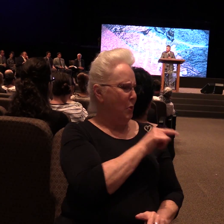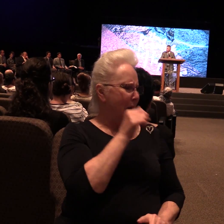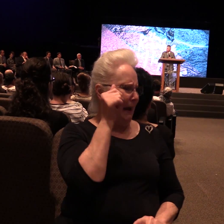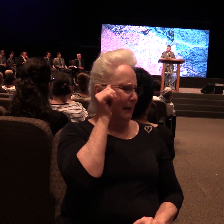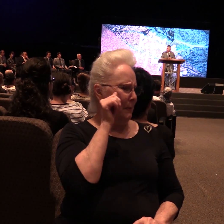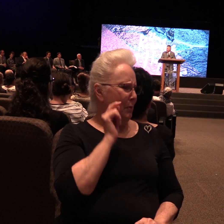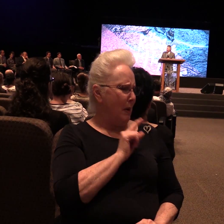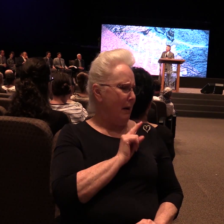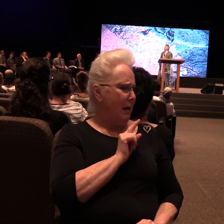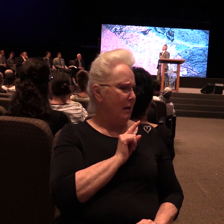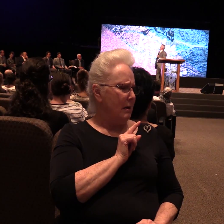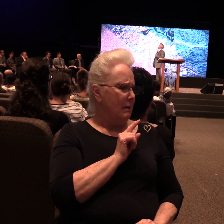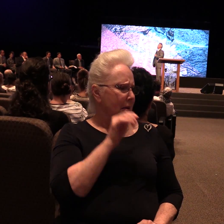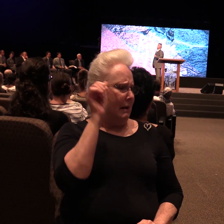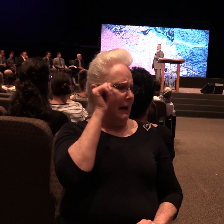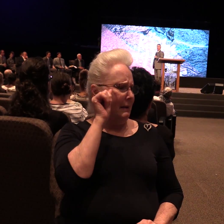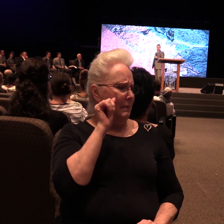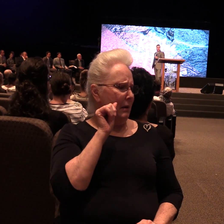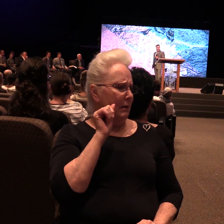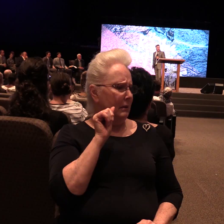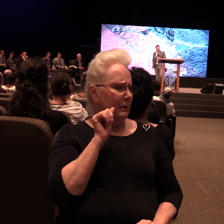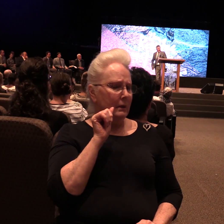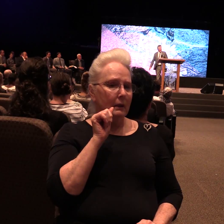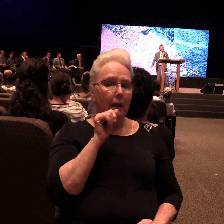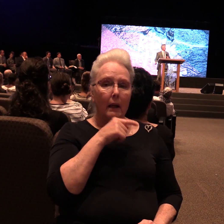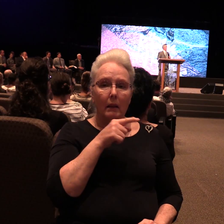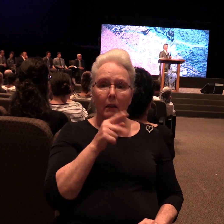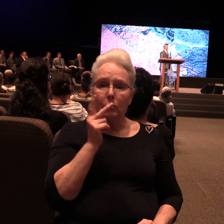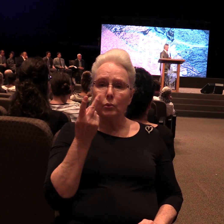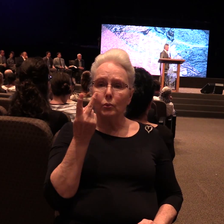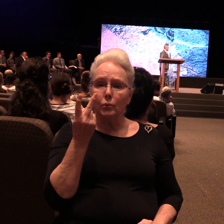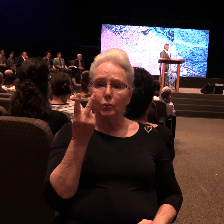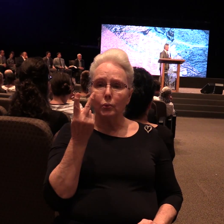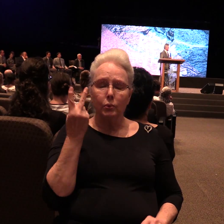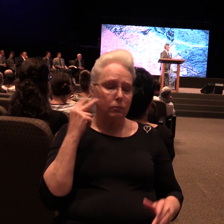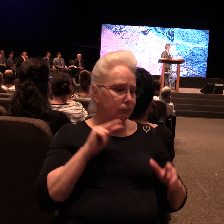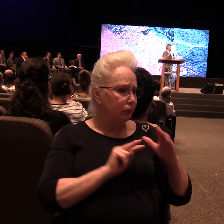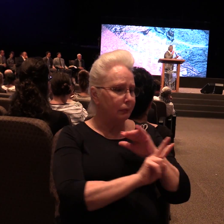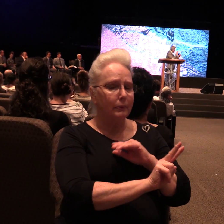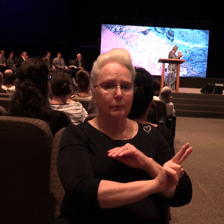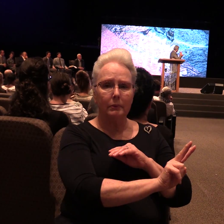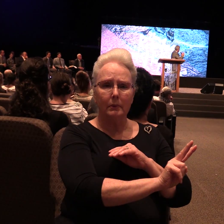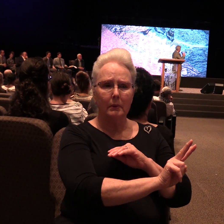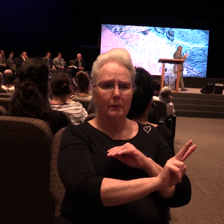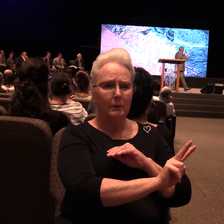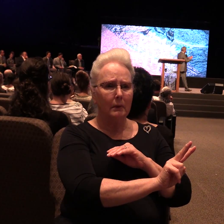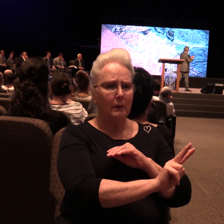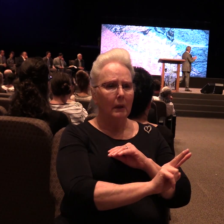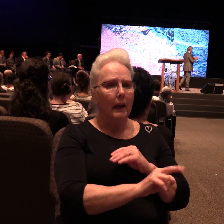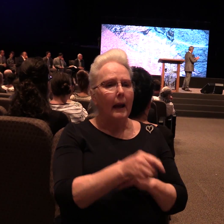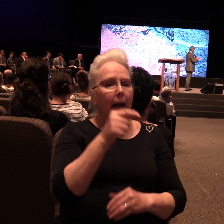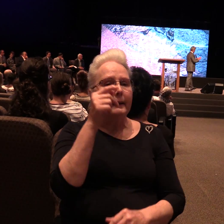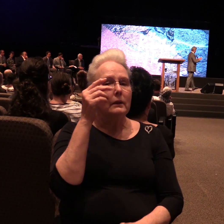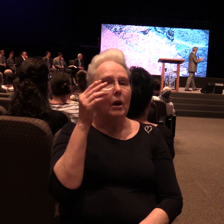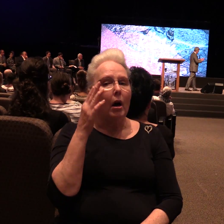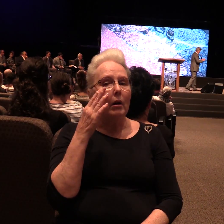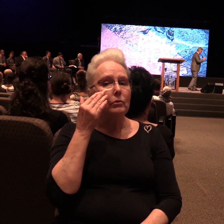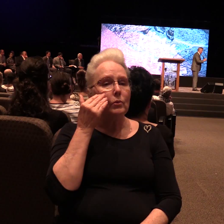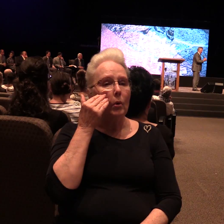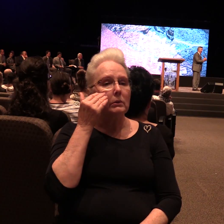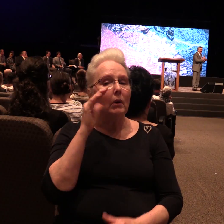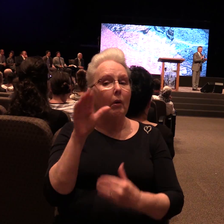Adam? Adam! Where are you, Adam? And the God who knows all things.